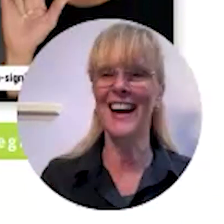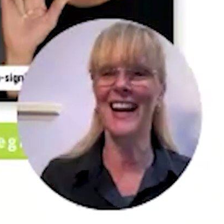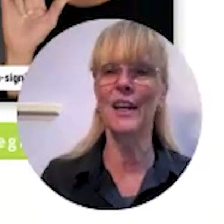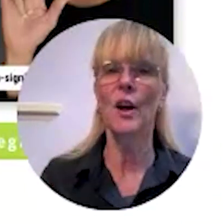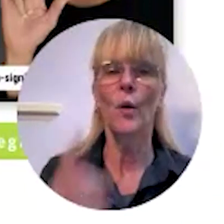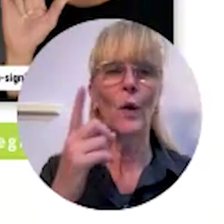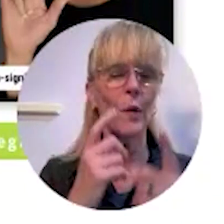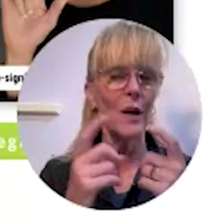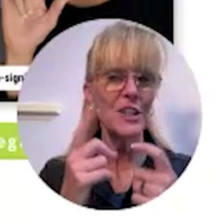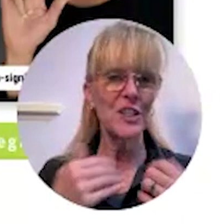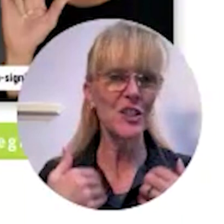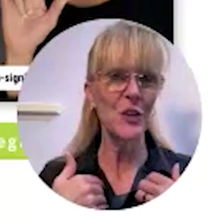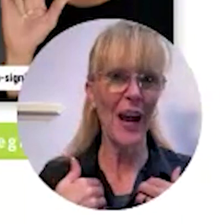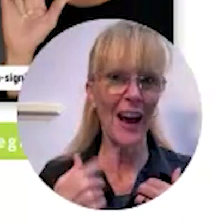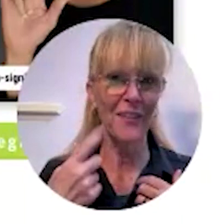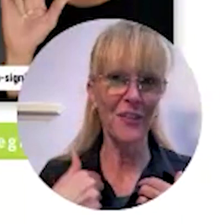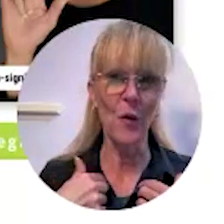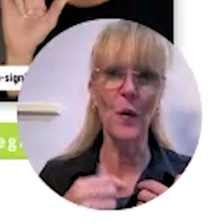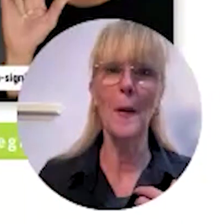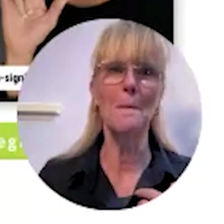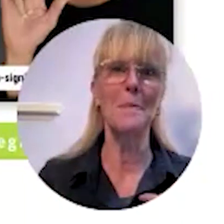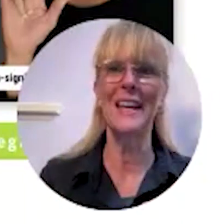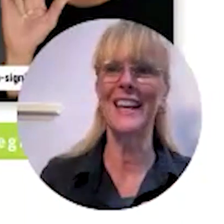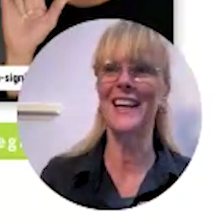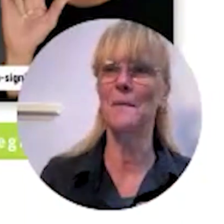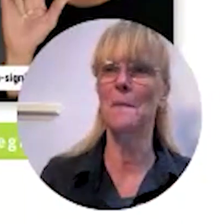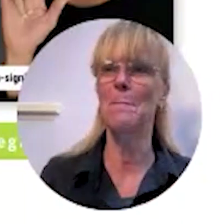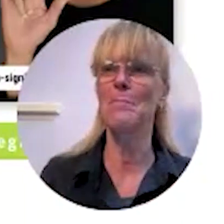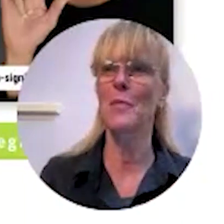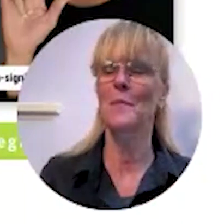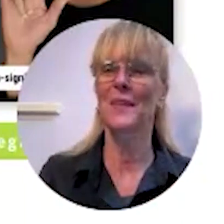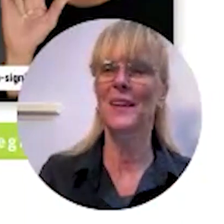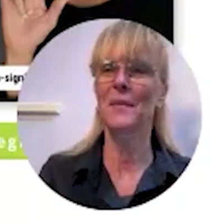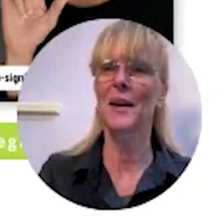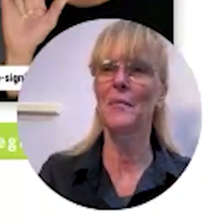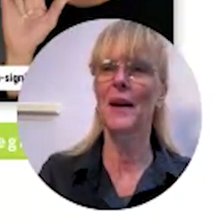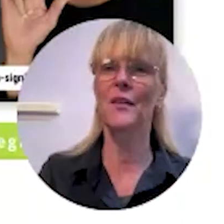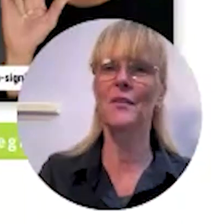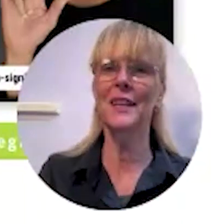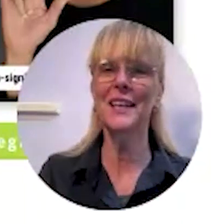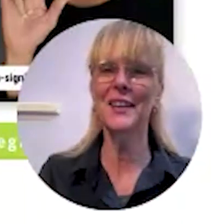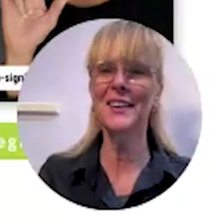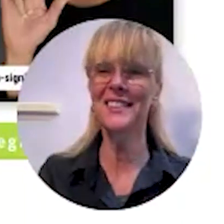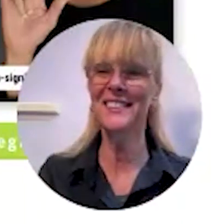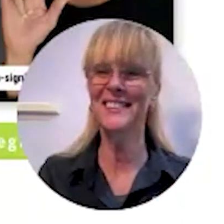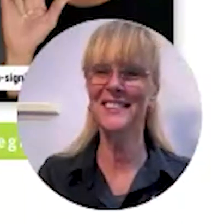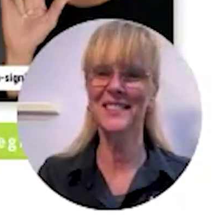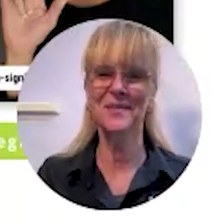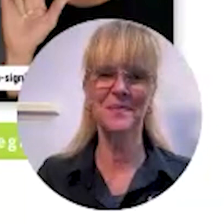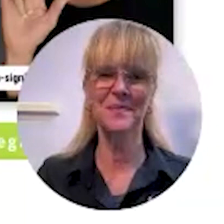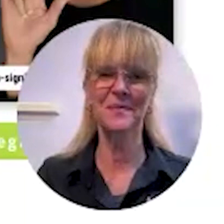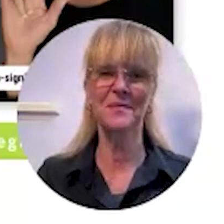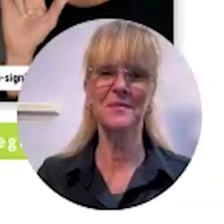tonight what questions do you have for me let me come back over here